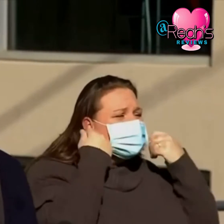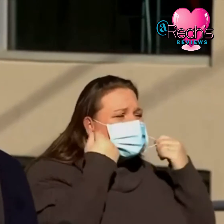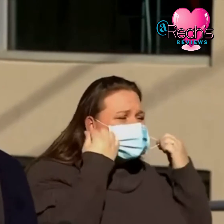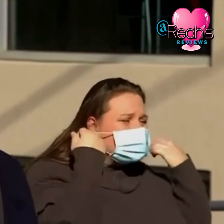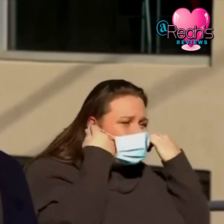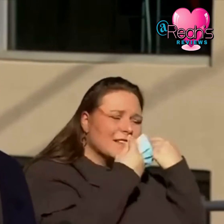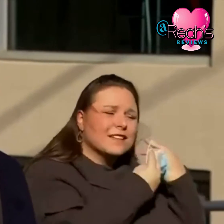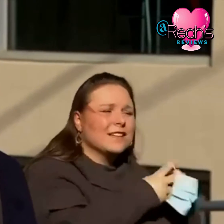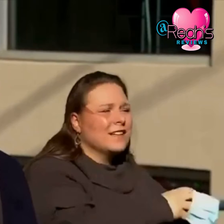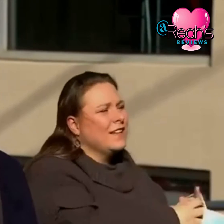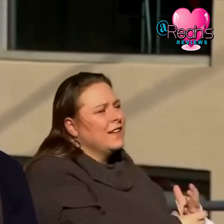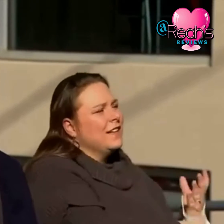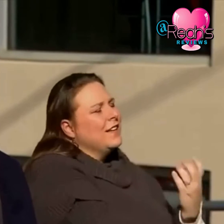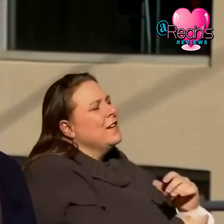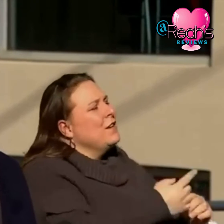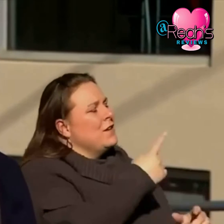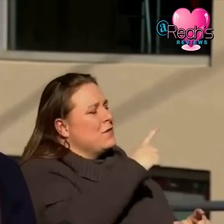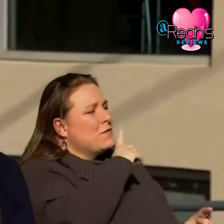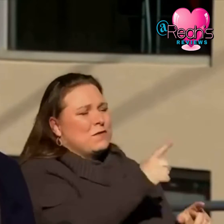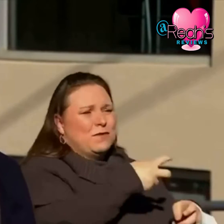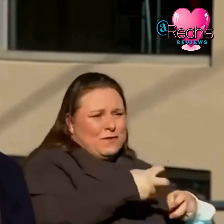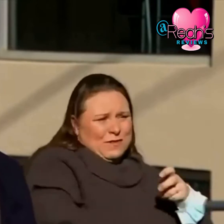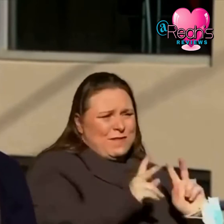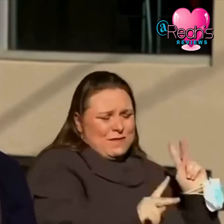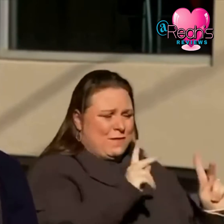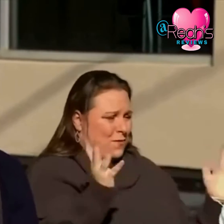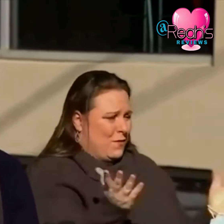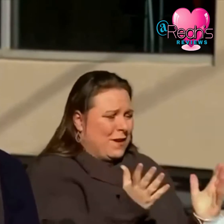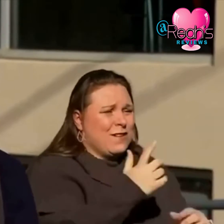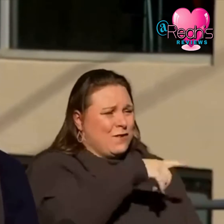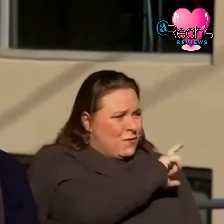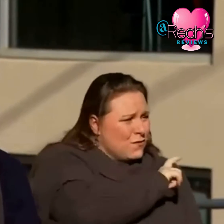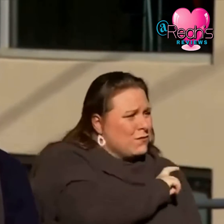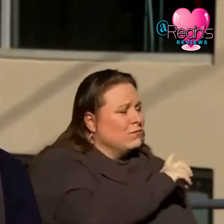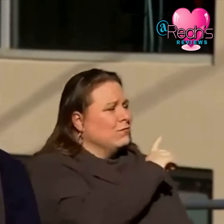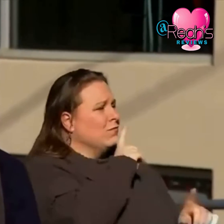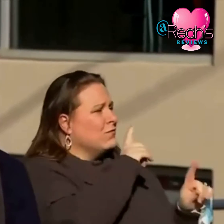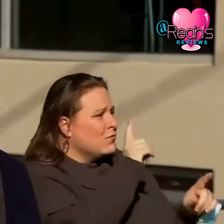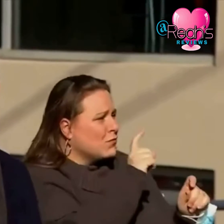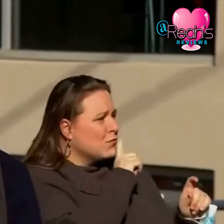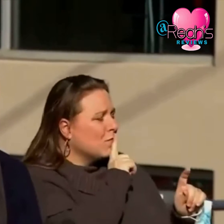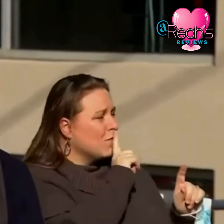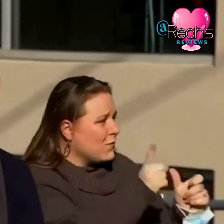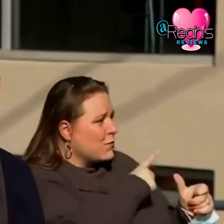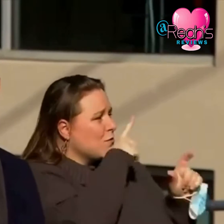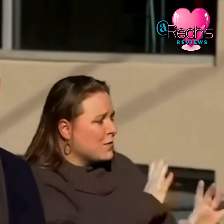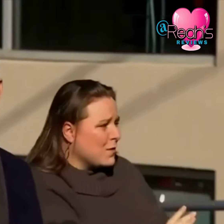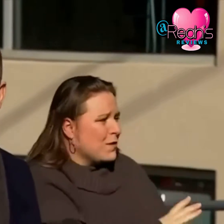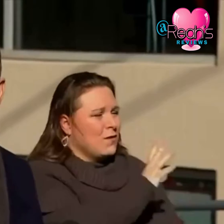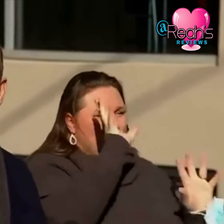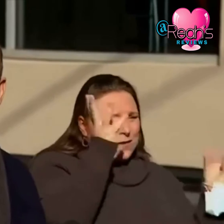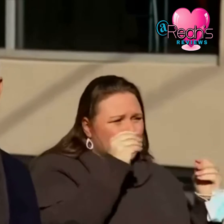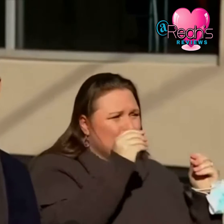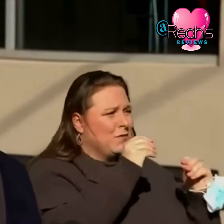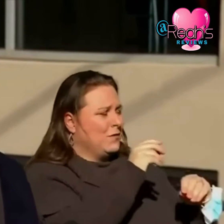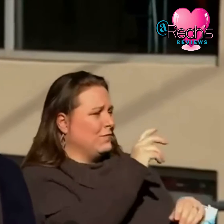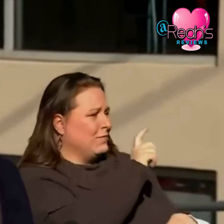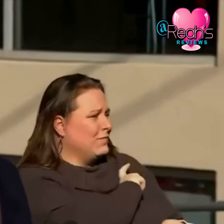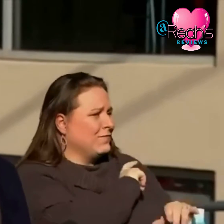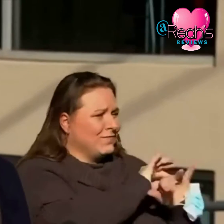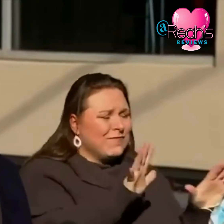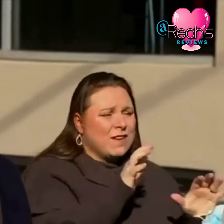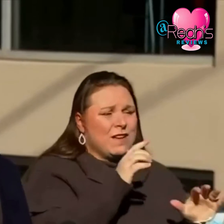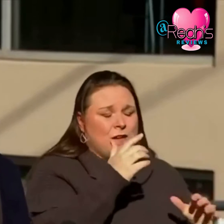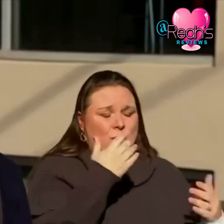the toughest groups of folks we've got here in middle Tennessee is our law enforcement and first responders and nowhere in my experience in law